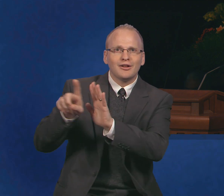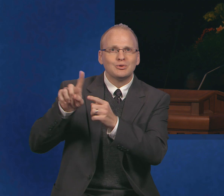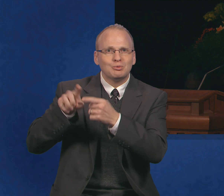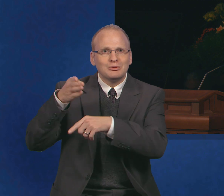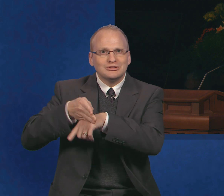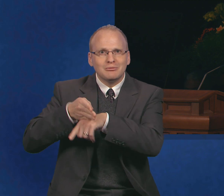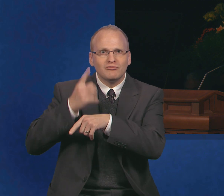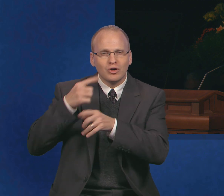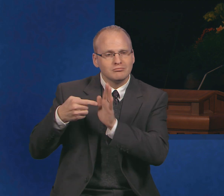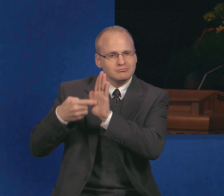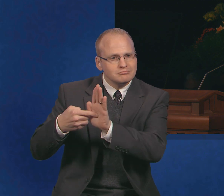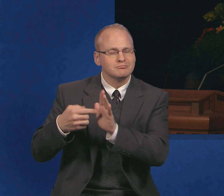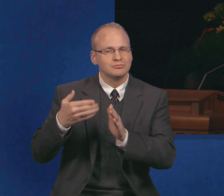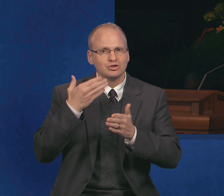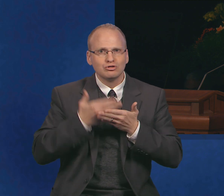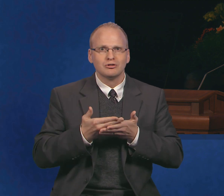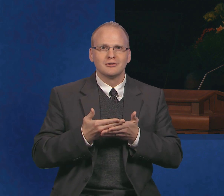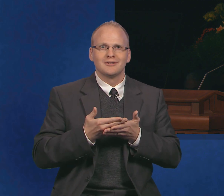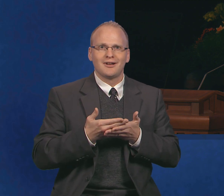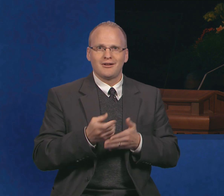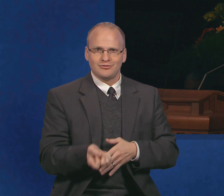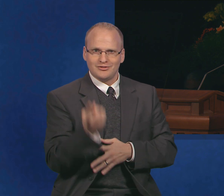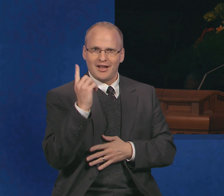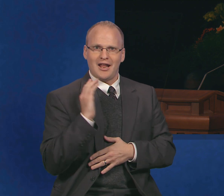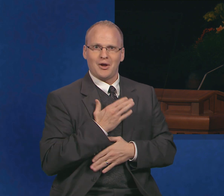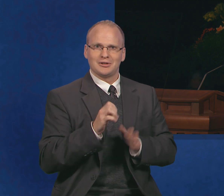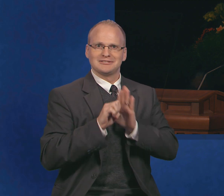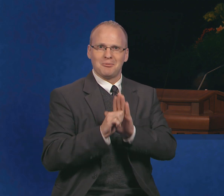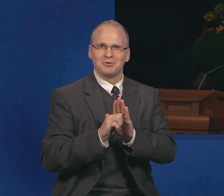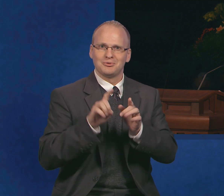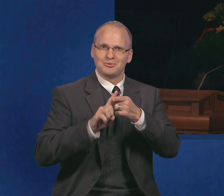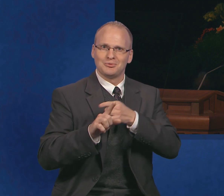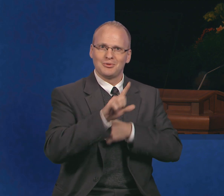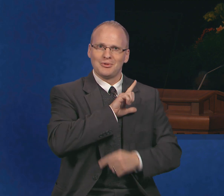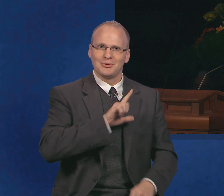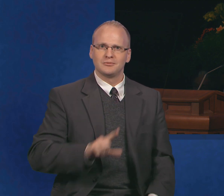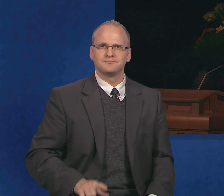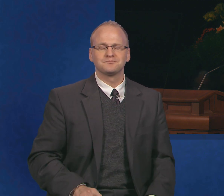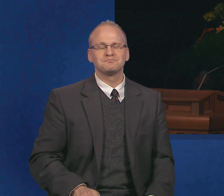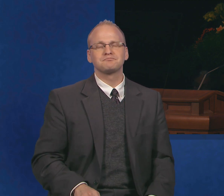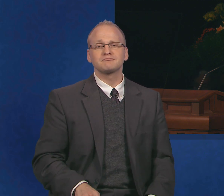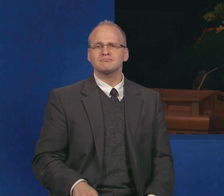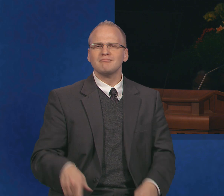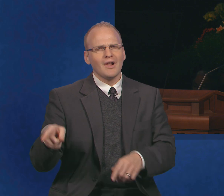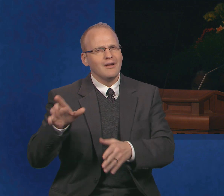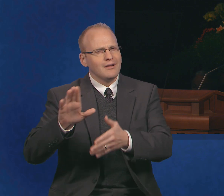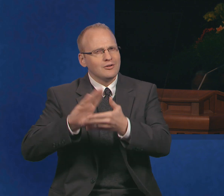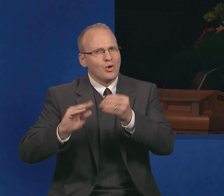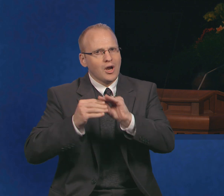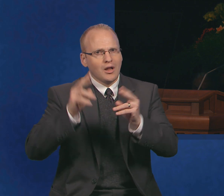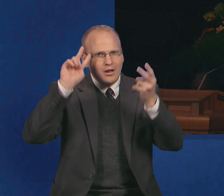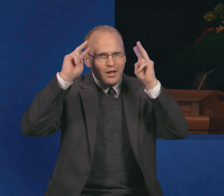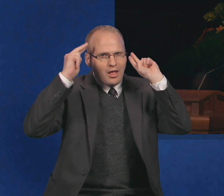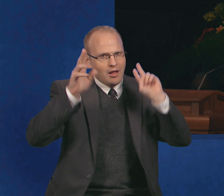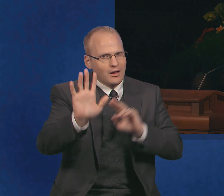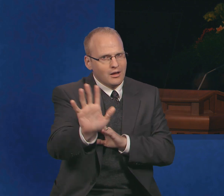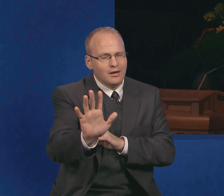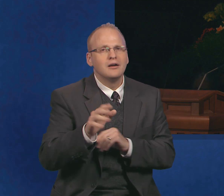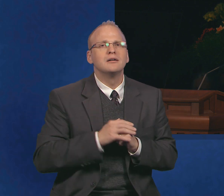Now, there is a possibility of misinterpretation in this story from my grandparents. We might conclude that since